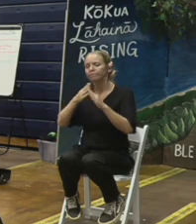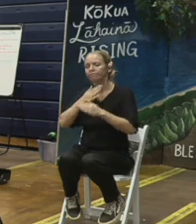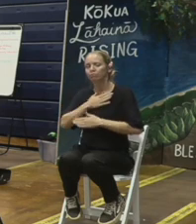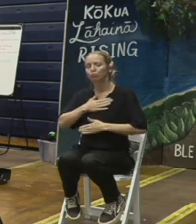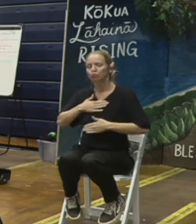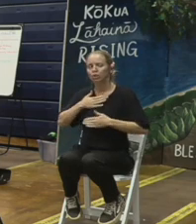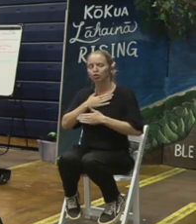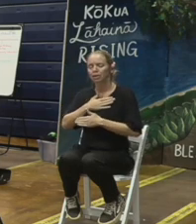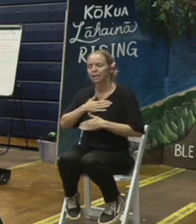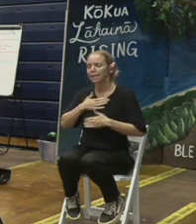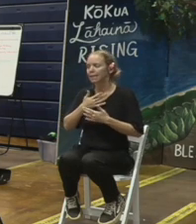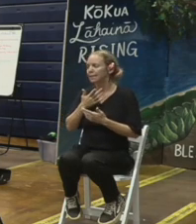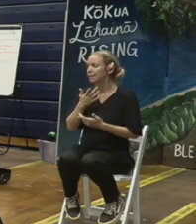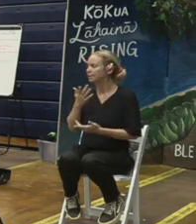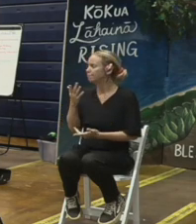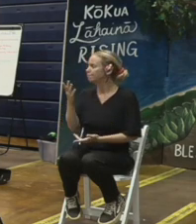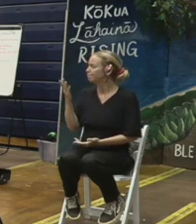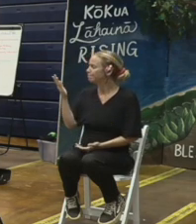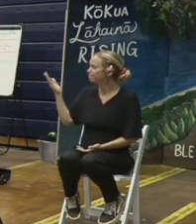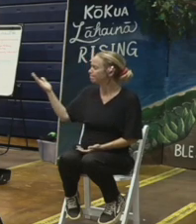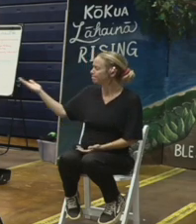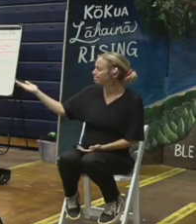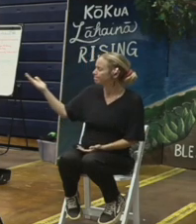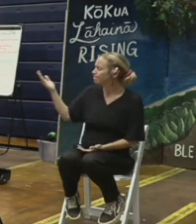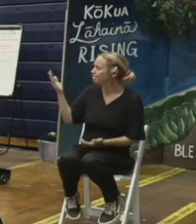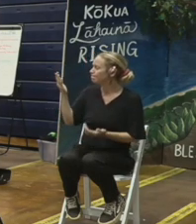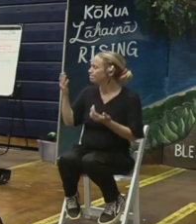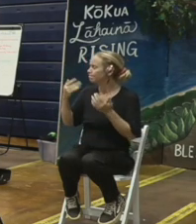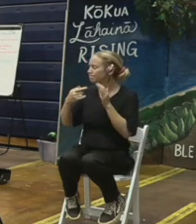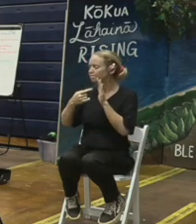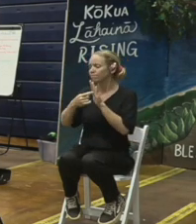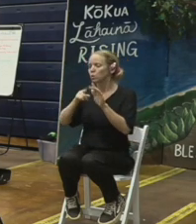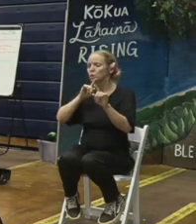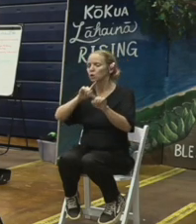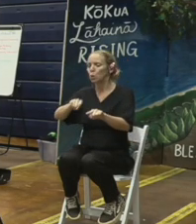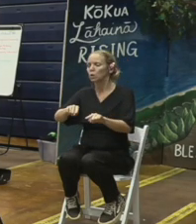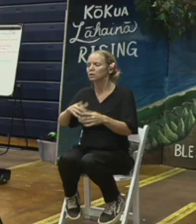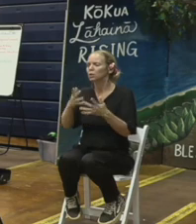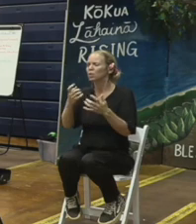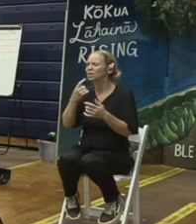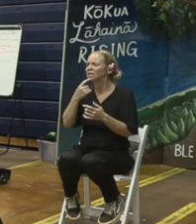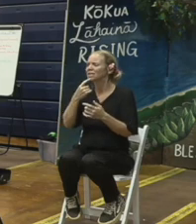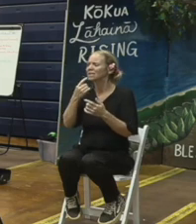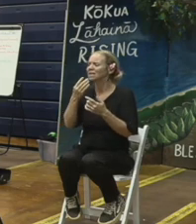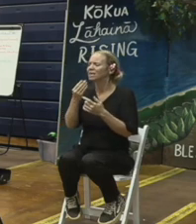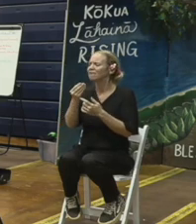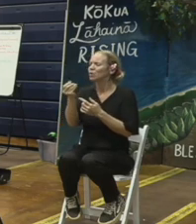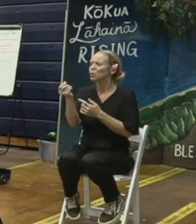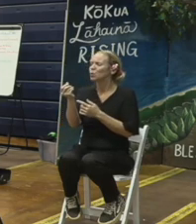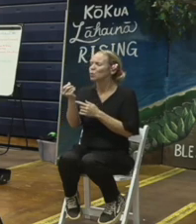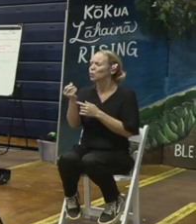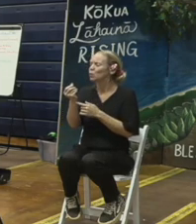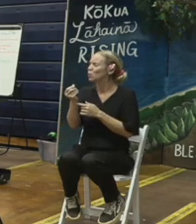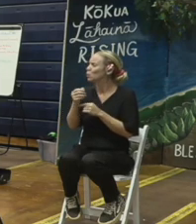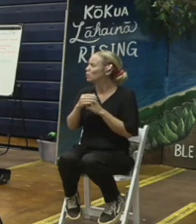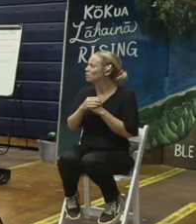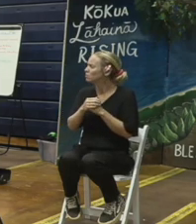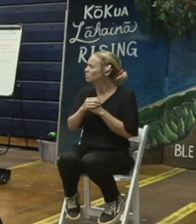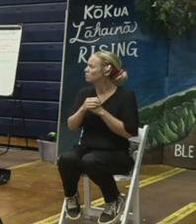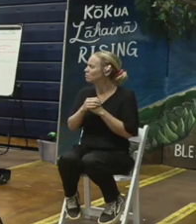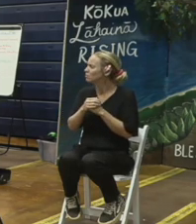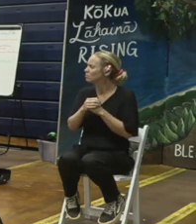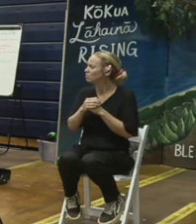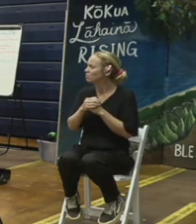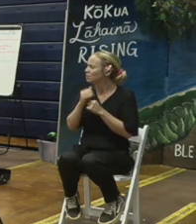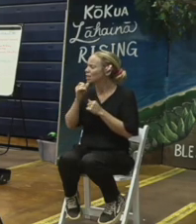Paele coming up and giving the results I just wanted to say on a couple of those I don't know how come it wasn't 100